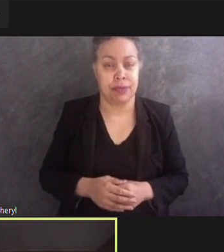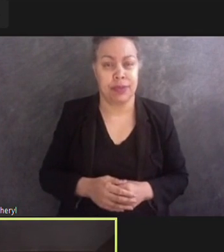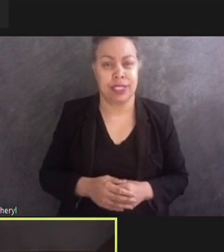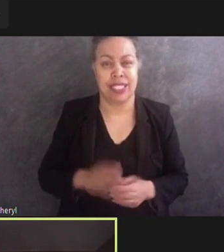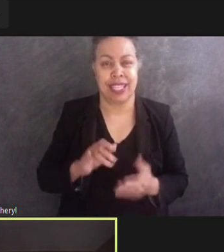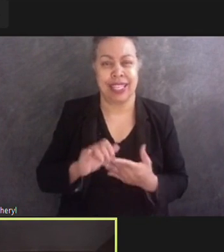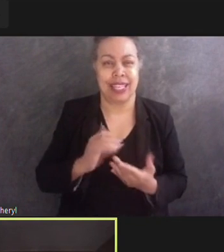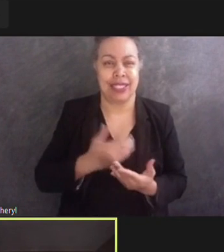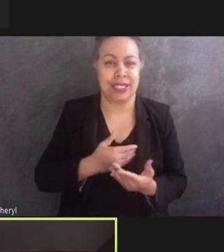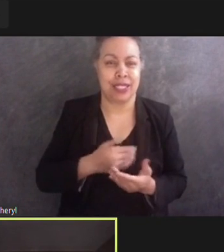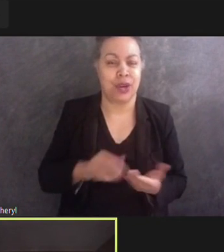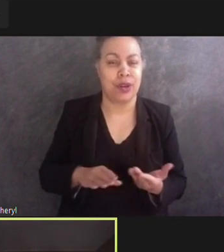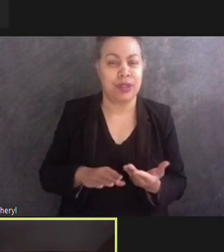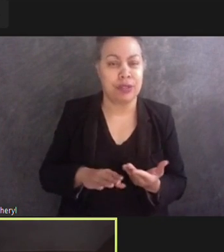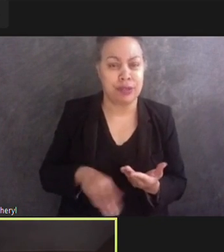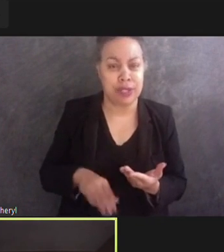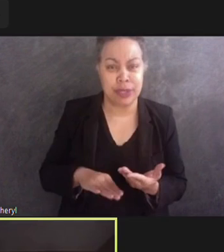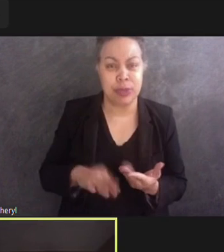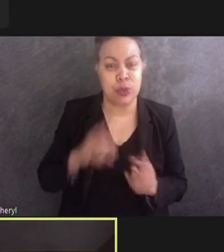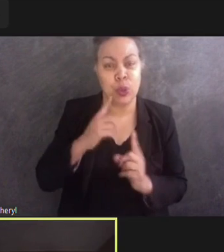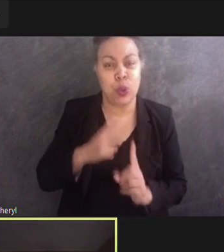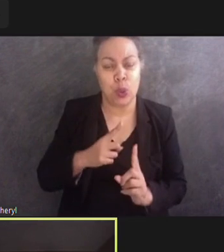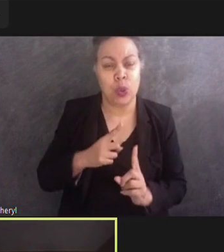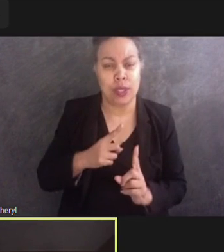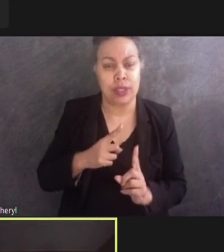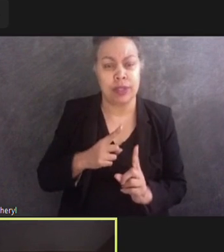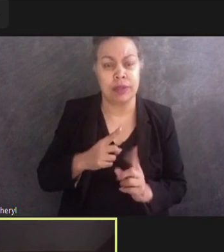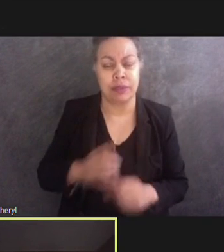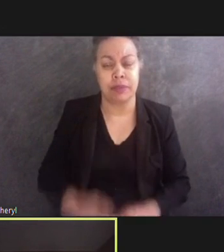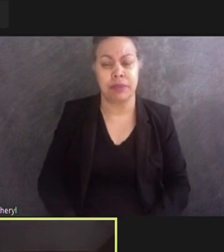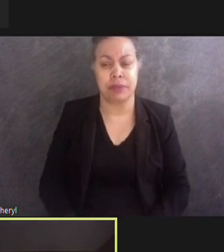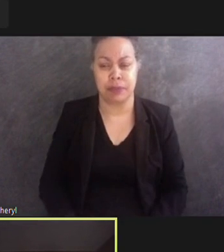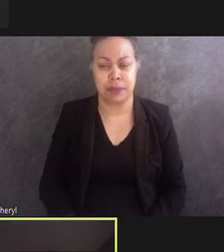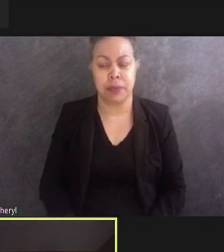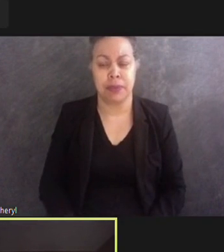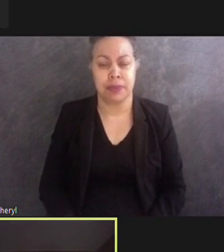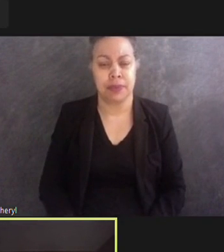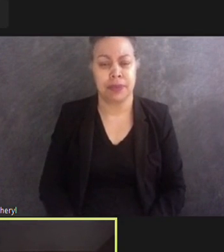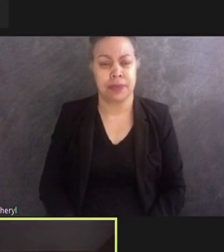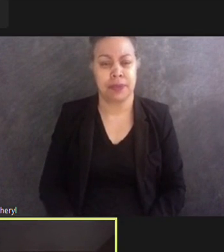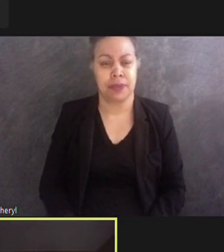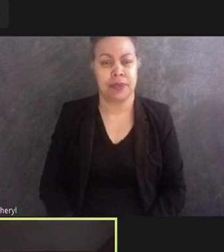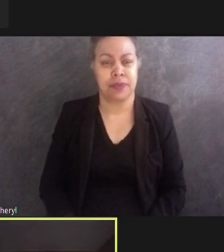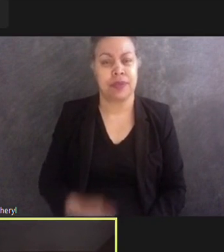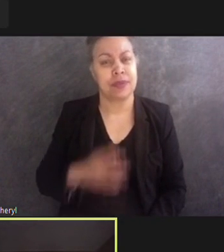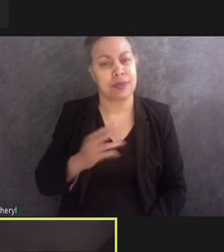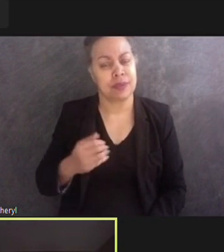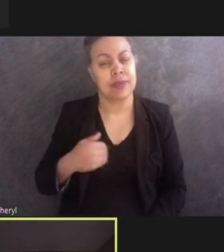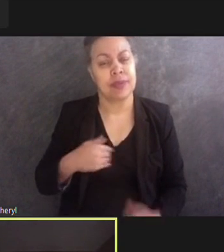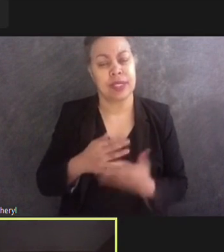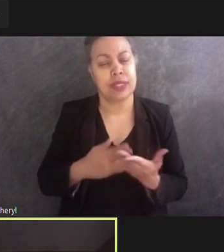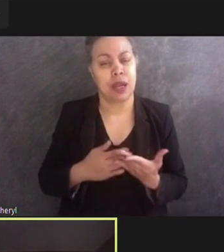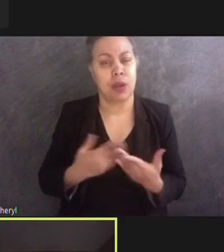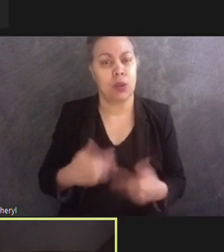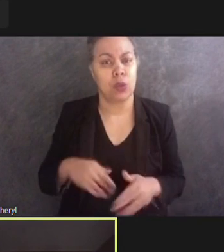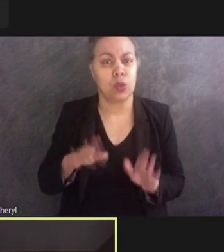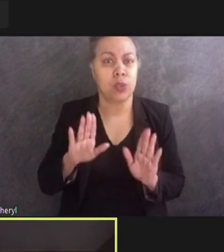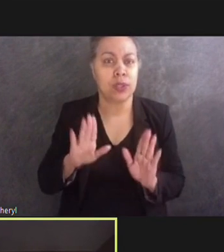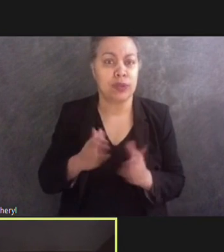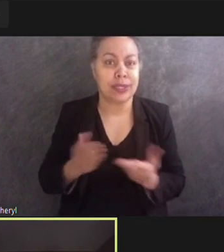goal right there. There are some incredible things, though, to learn about the